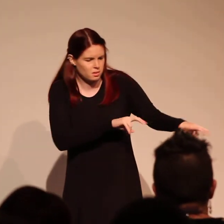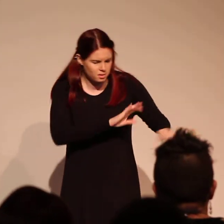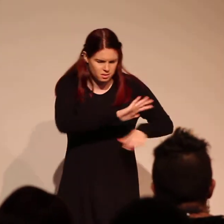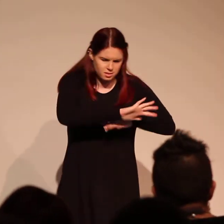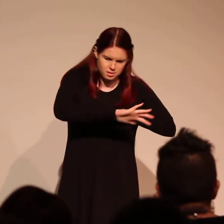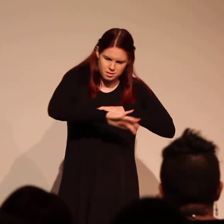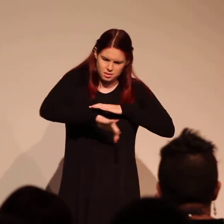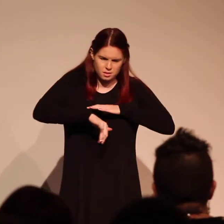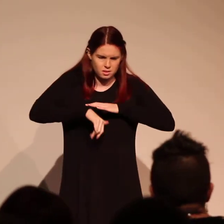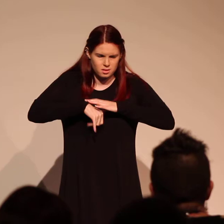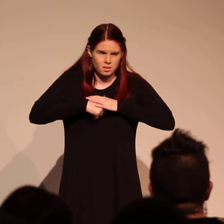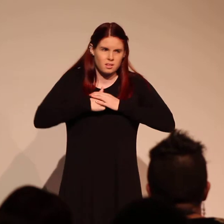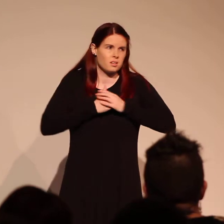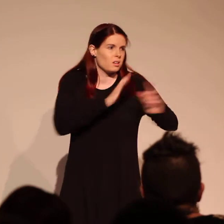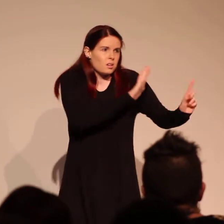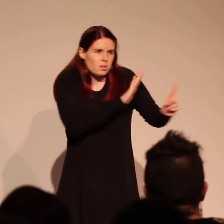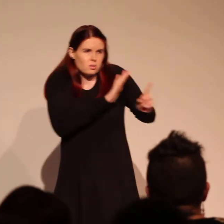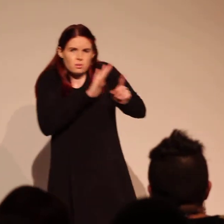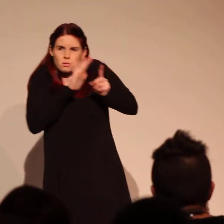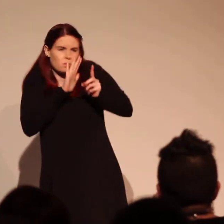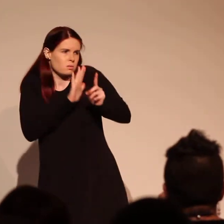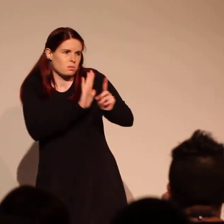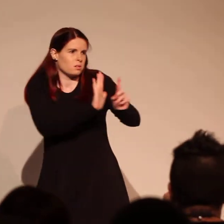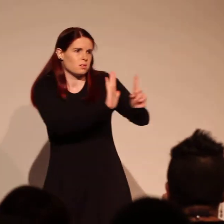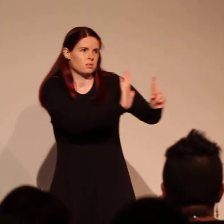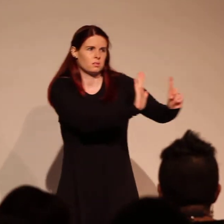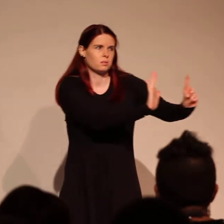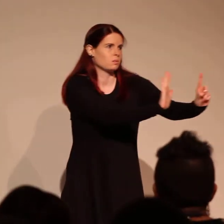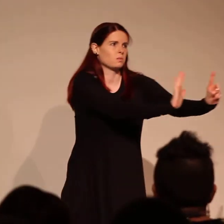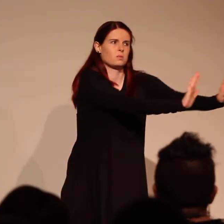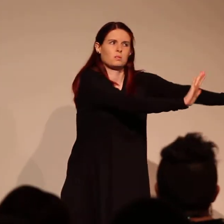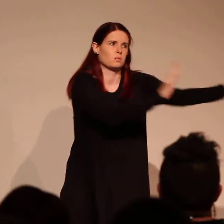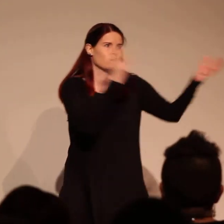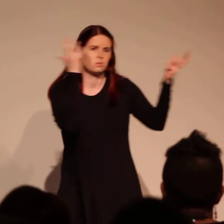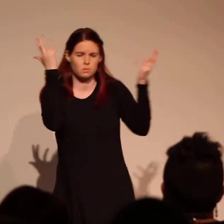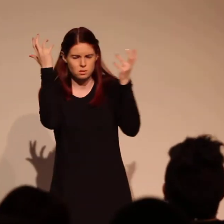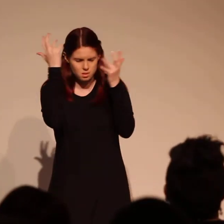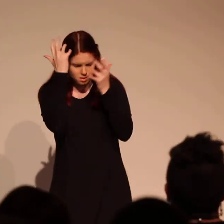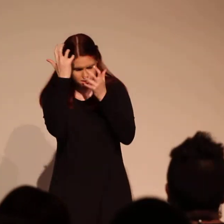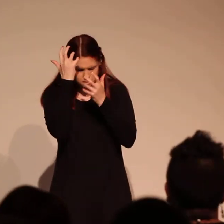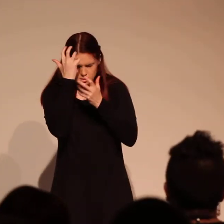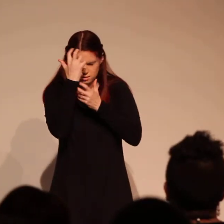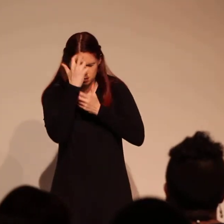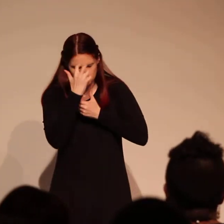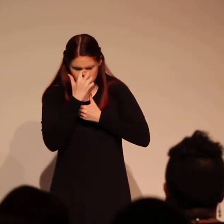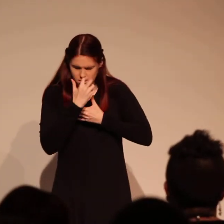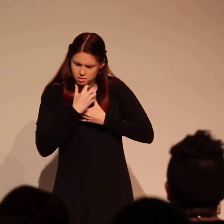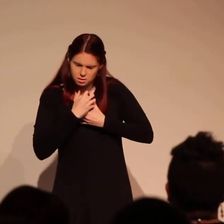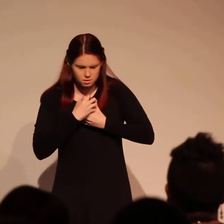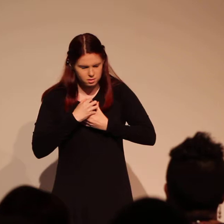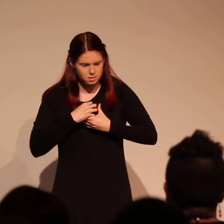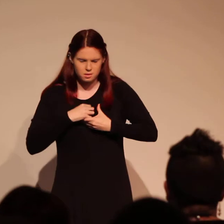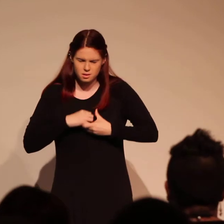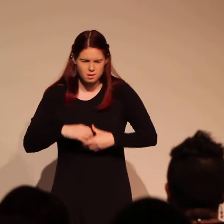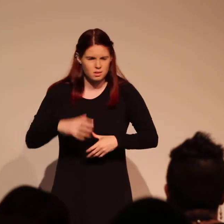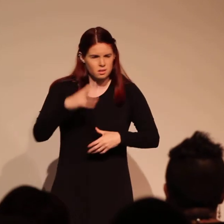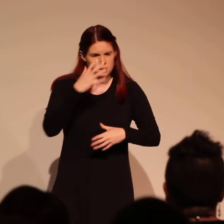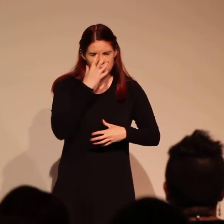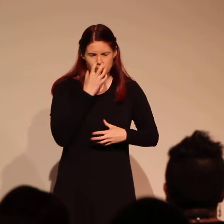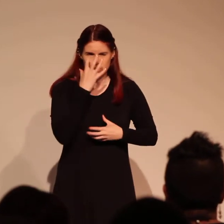my demons hide. Doesn't get too close. It's not the inside. It's where